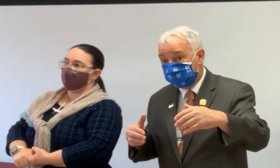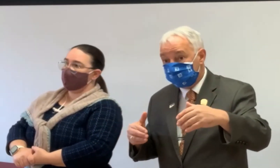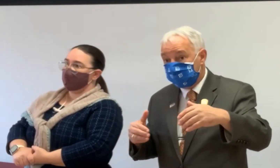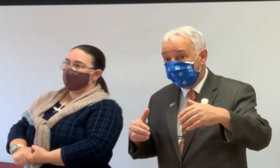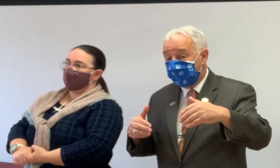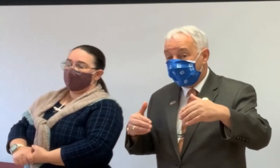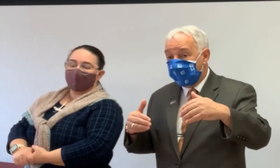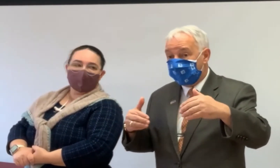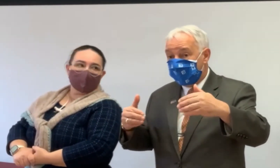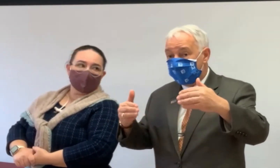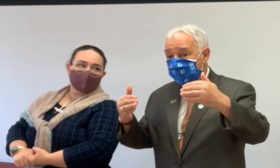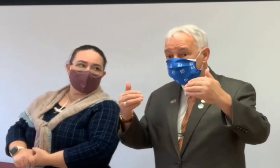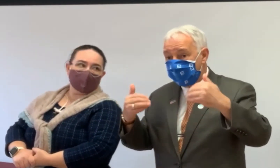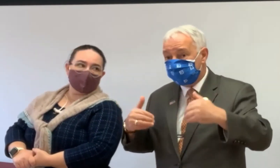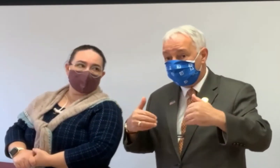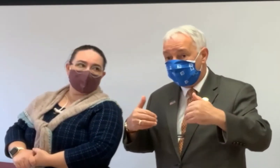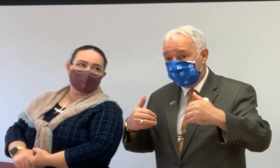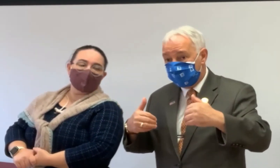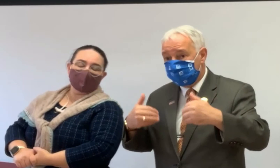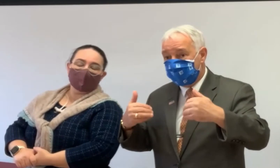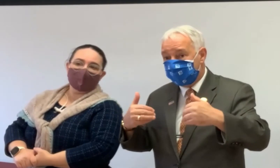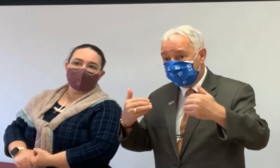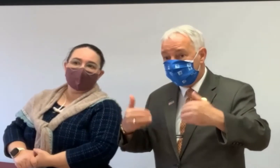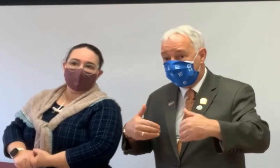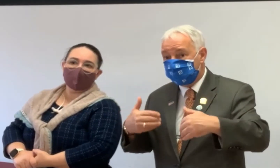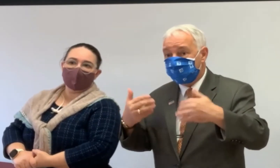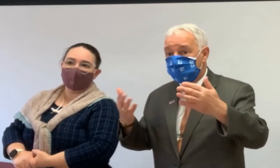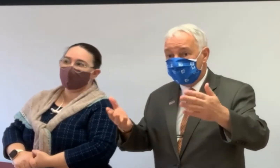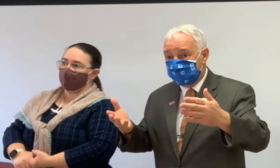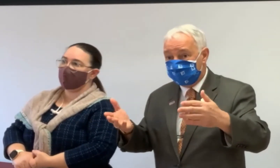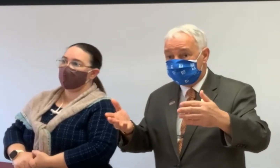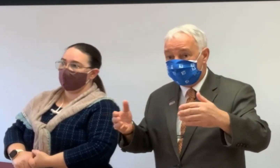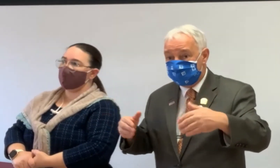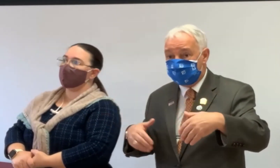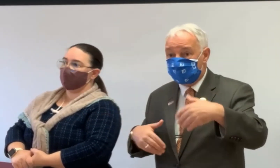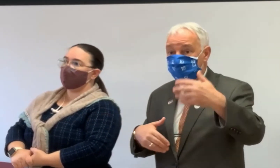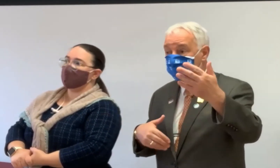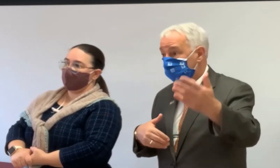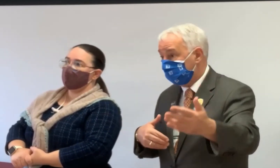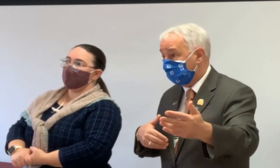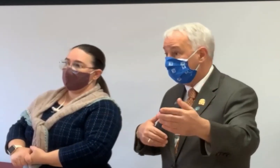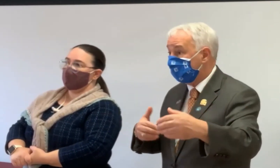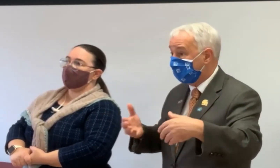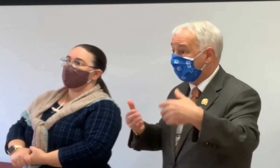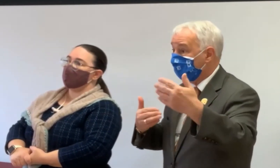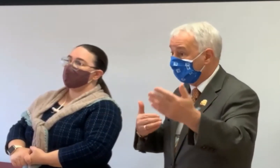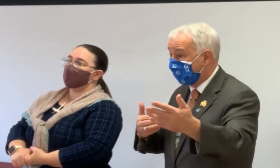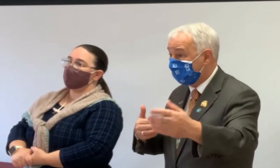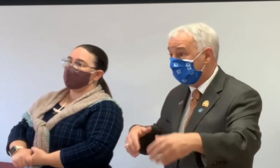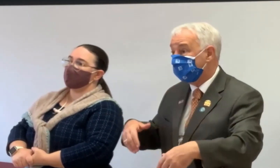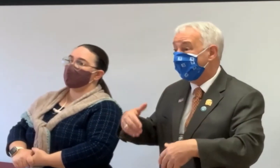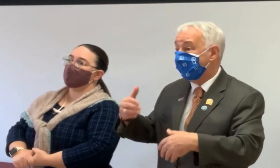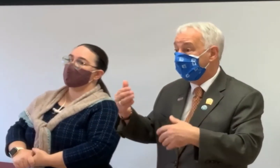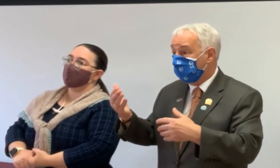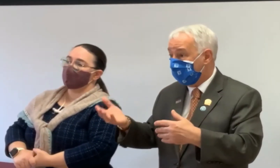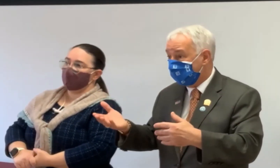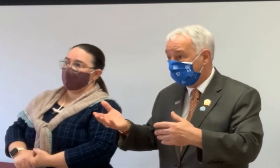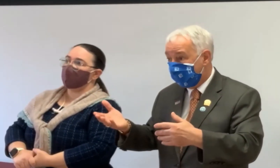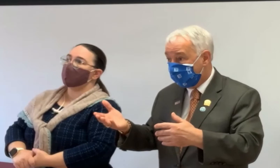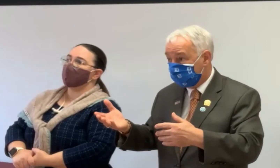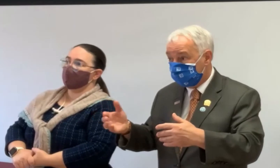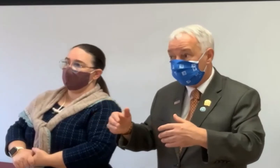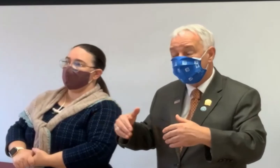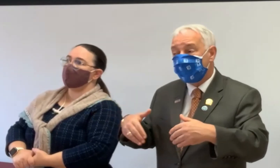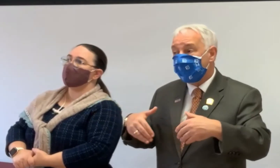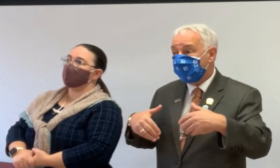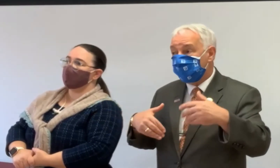thousand dollars, they evaluate whether or not you have the ability, maybe your social security check or your pension, to pay